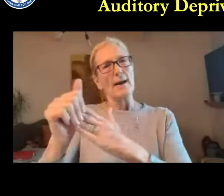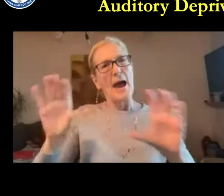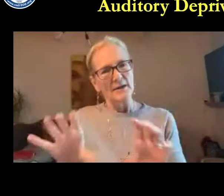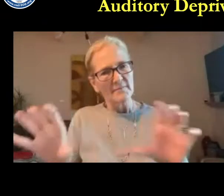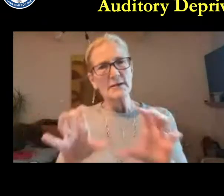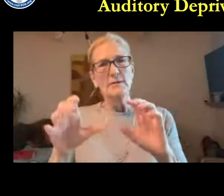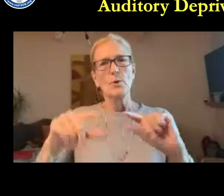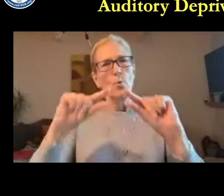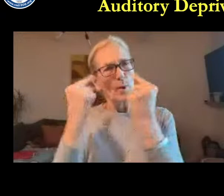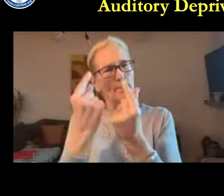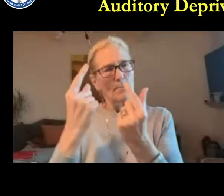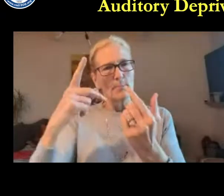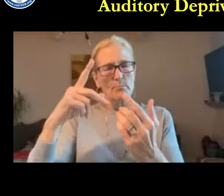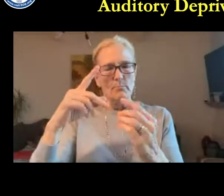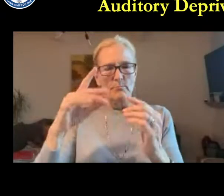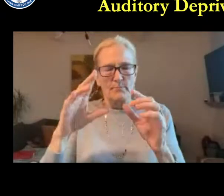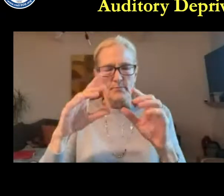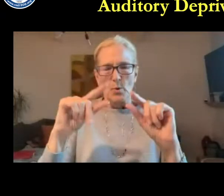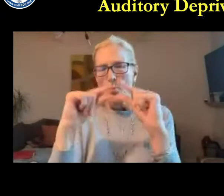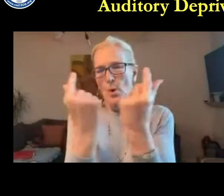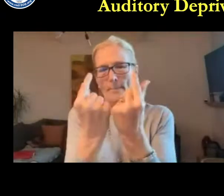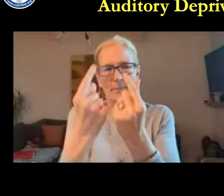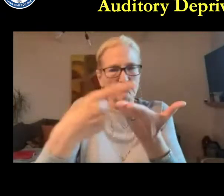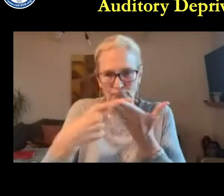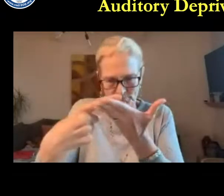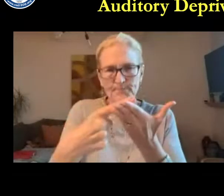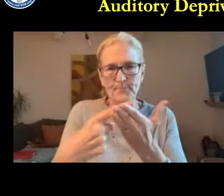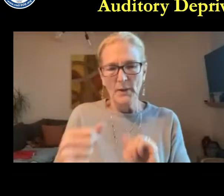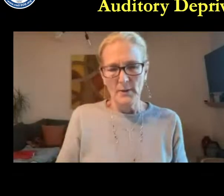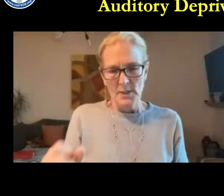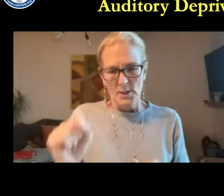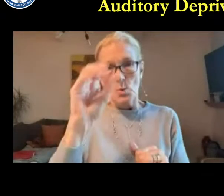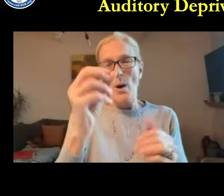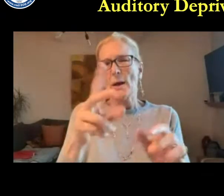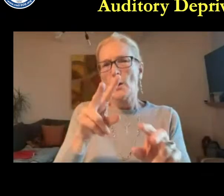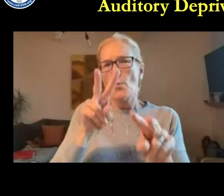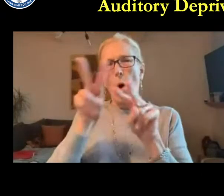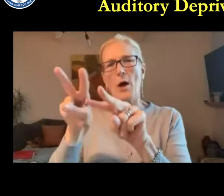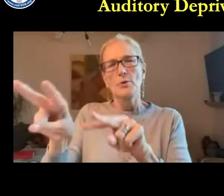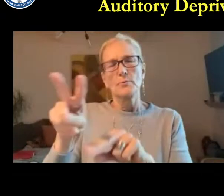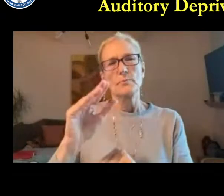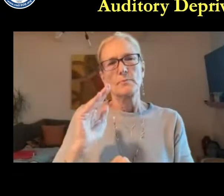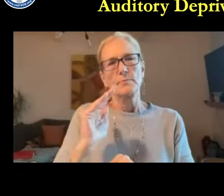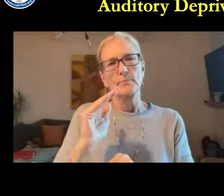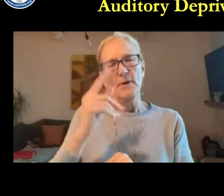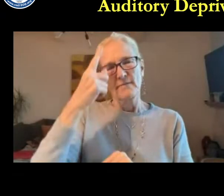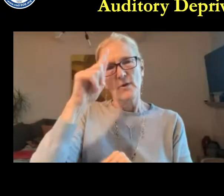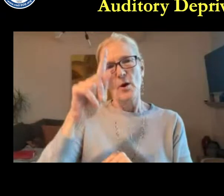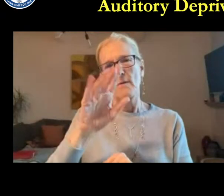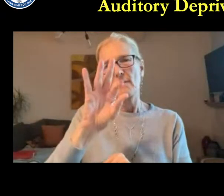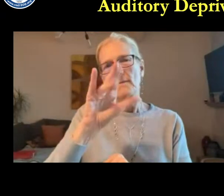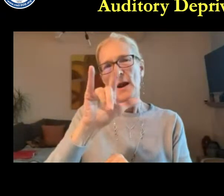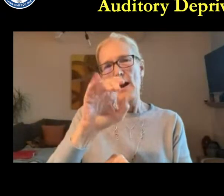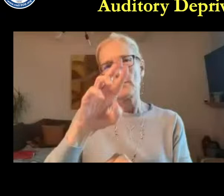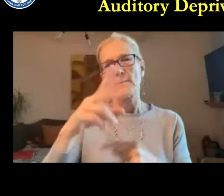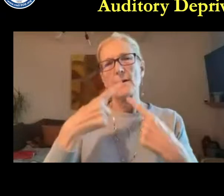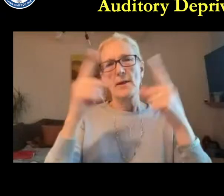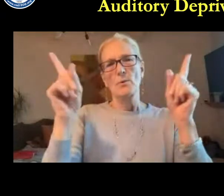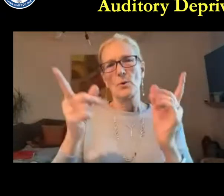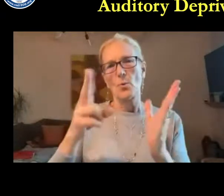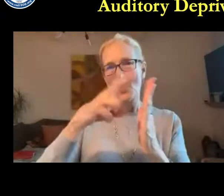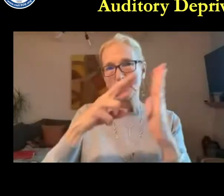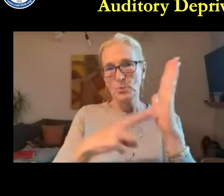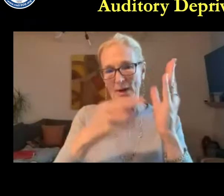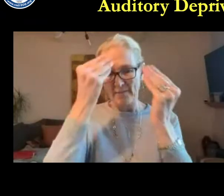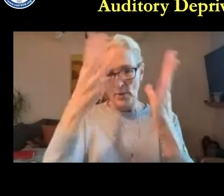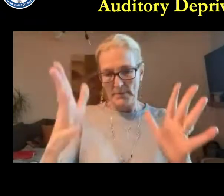-Smario will be facilitating that workshop. She will lead us through group conversations, group discussions, and